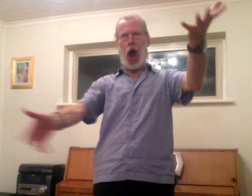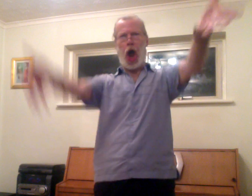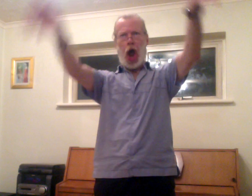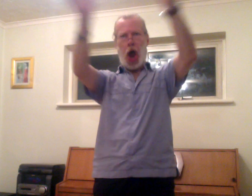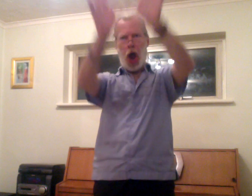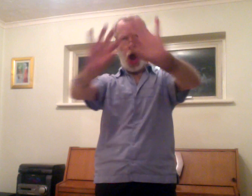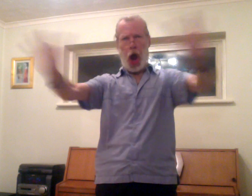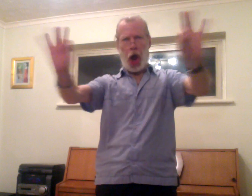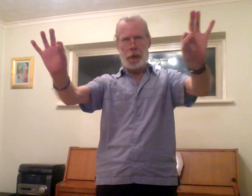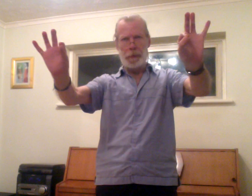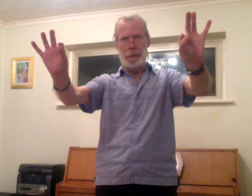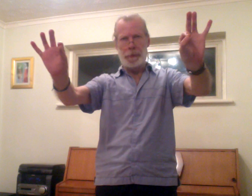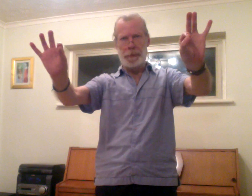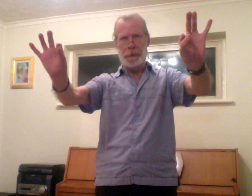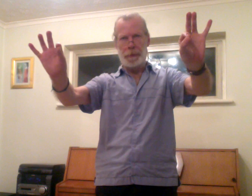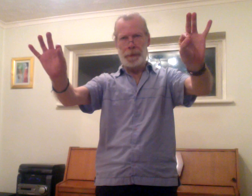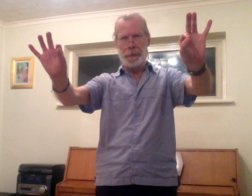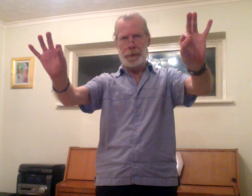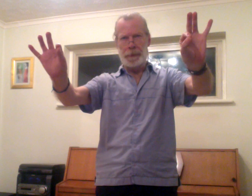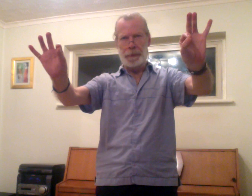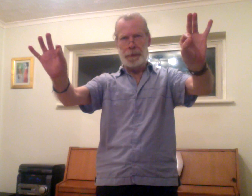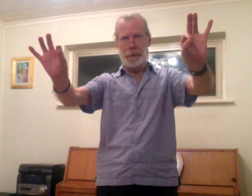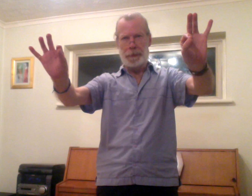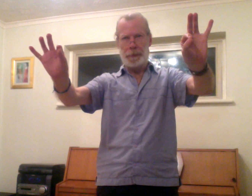A ocean place good.... The sun is